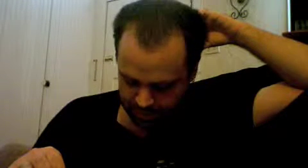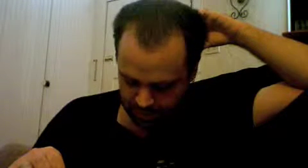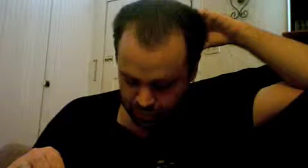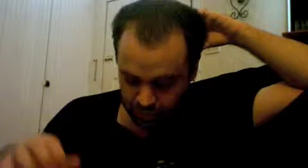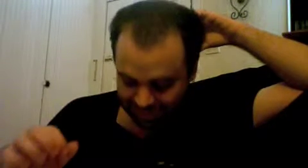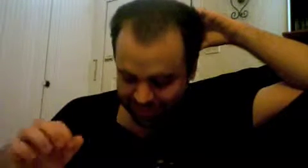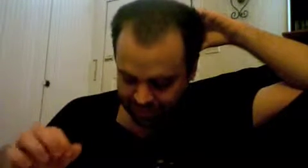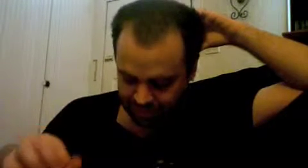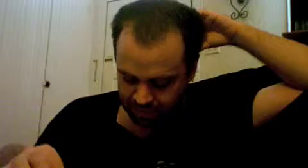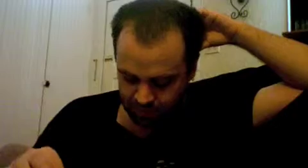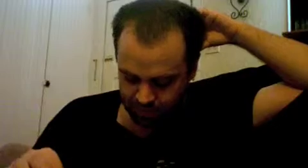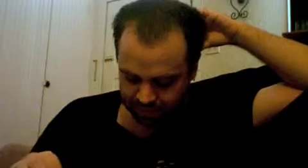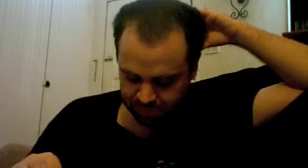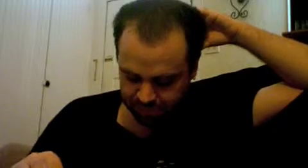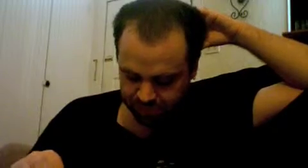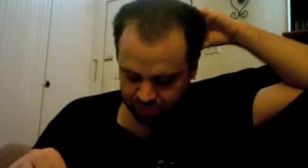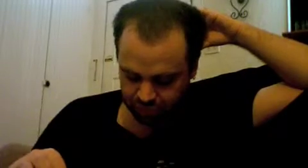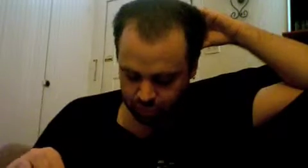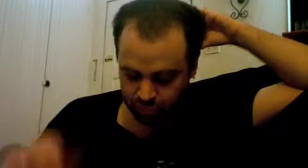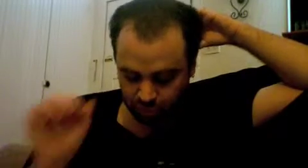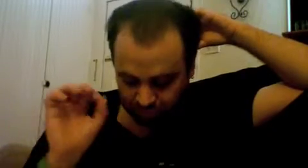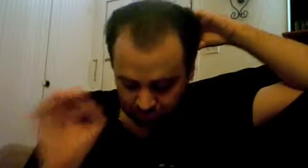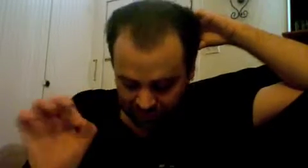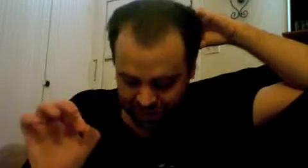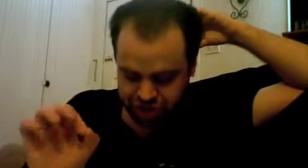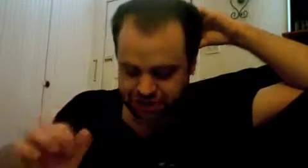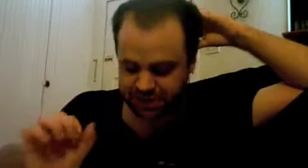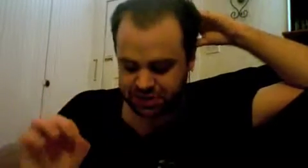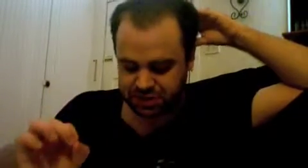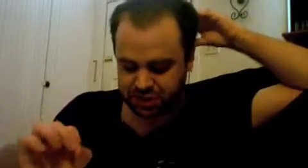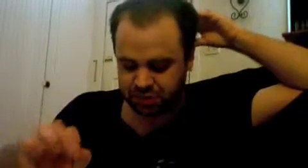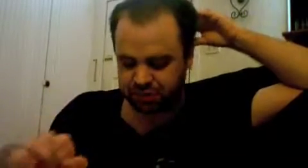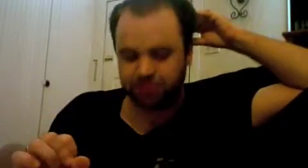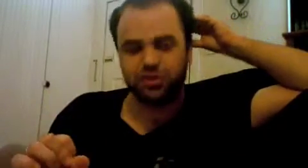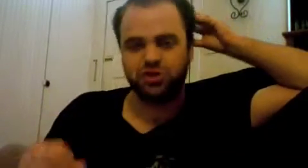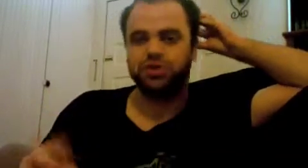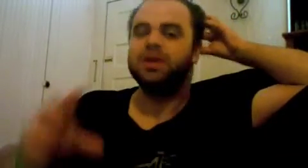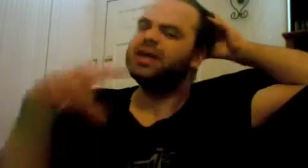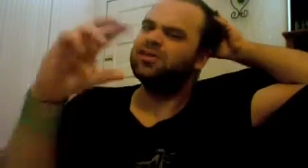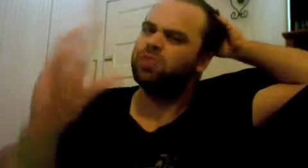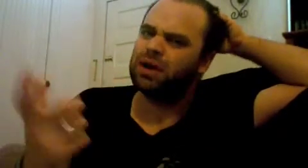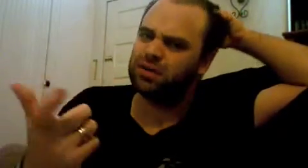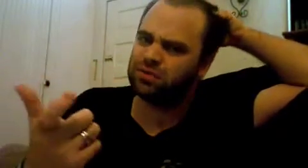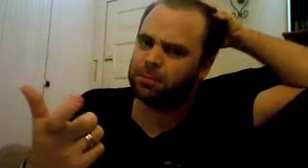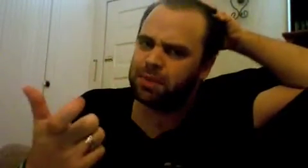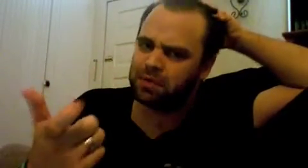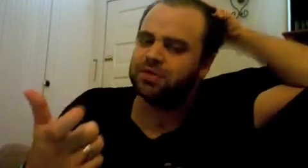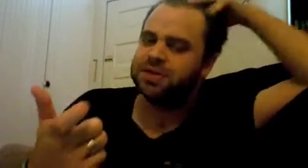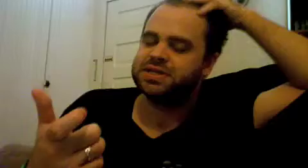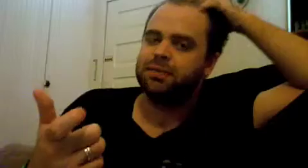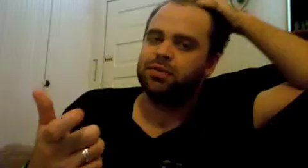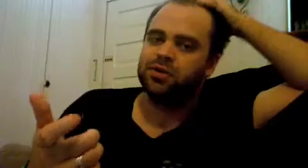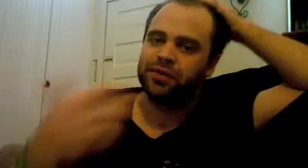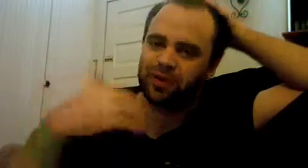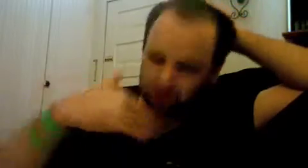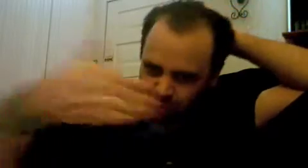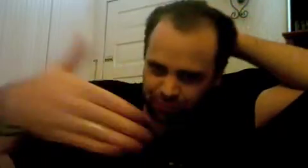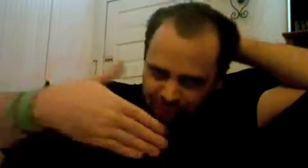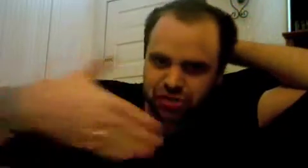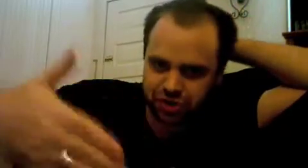reason therefore is misunderstood when reflection is excluded from the truth this is why I used the mirror example earlier reflection